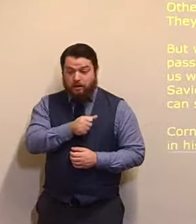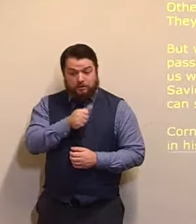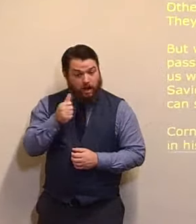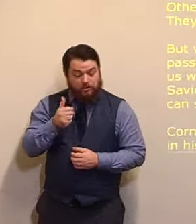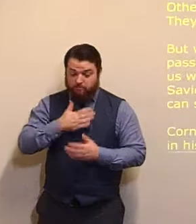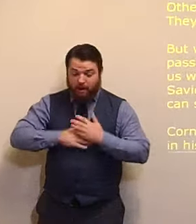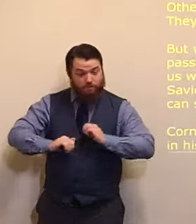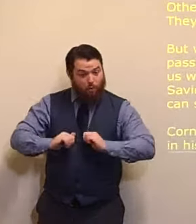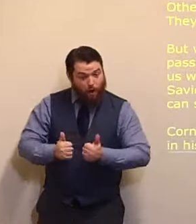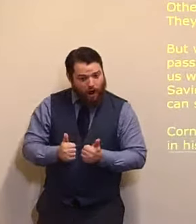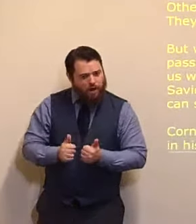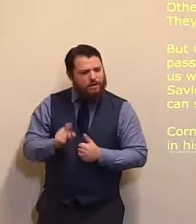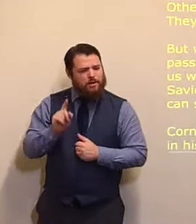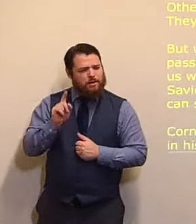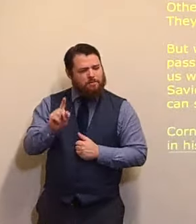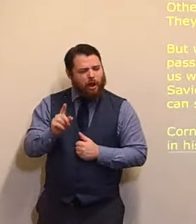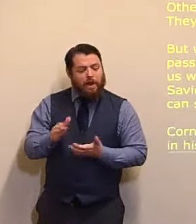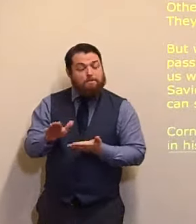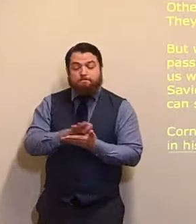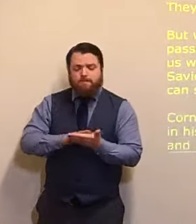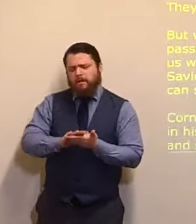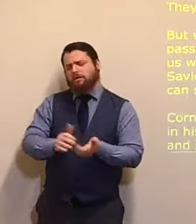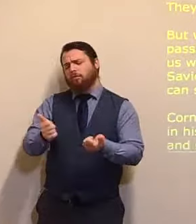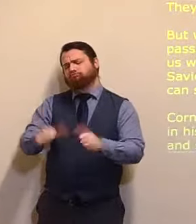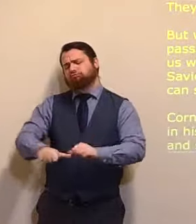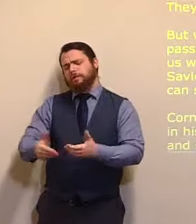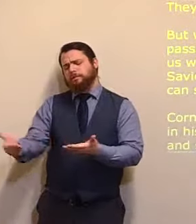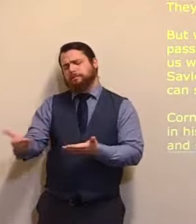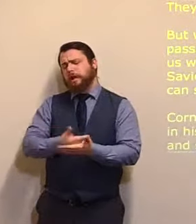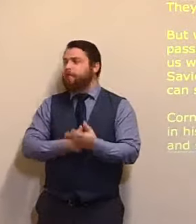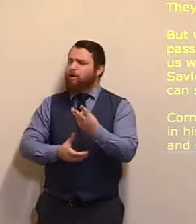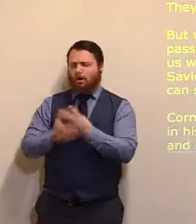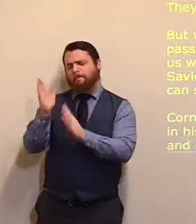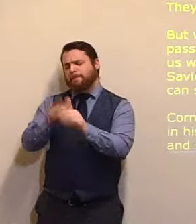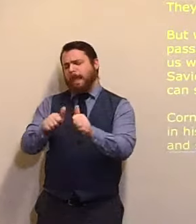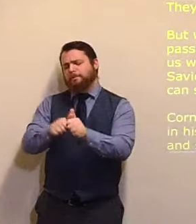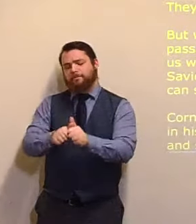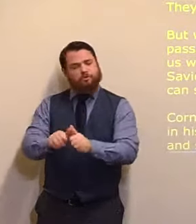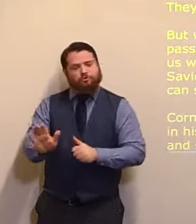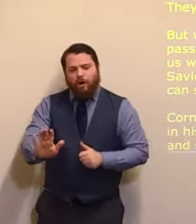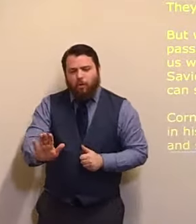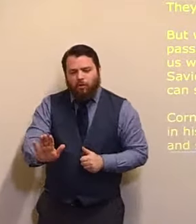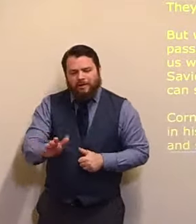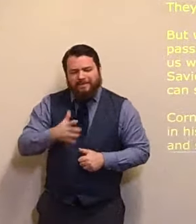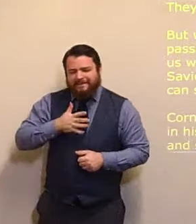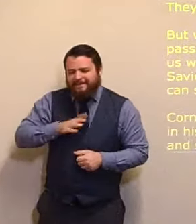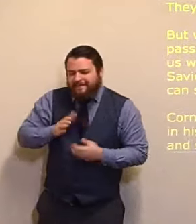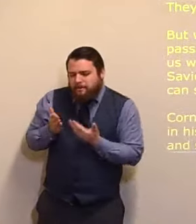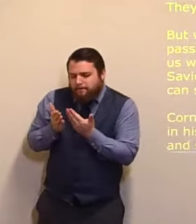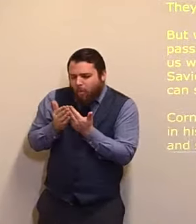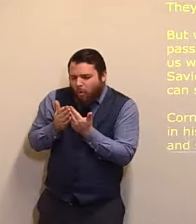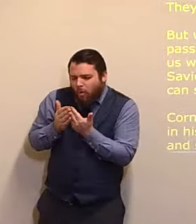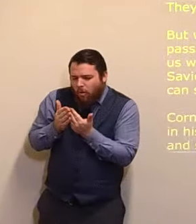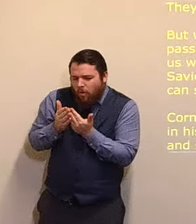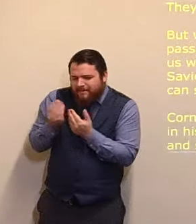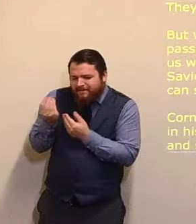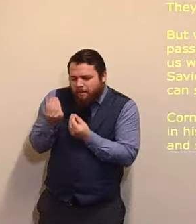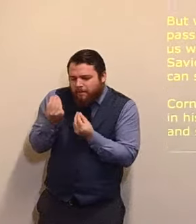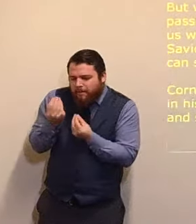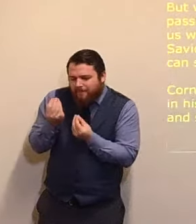something is missing. Something is missing. And, he had to understand, that,